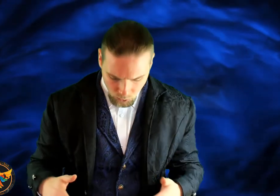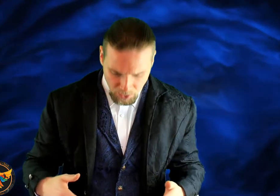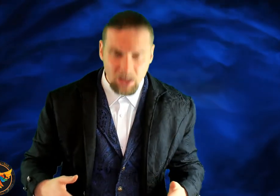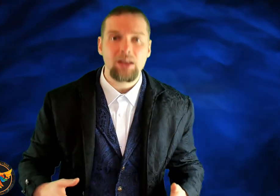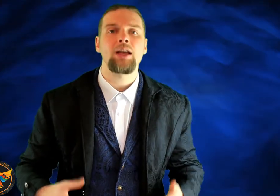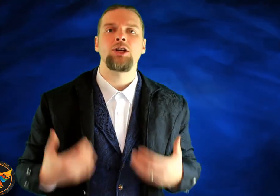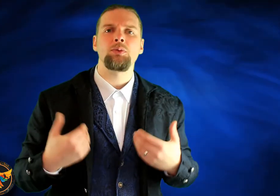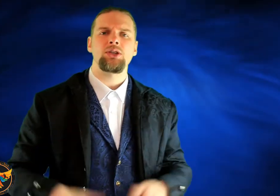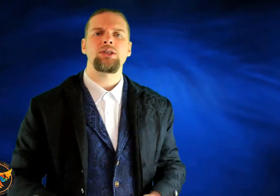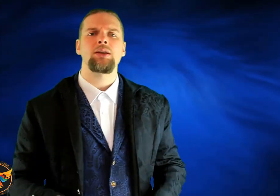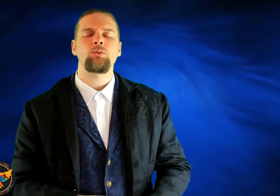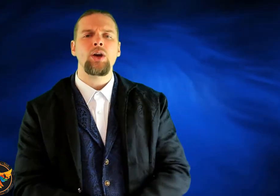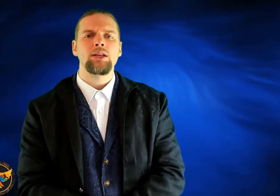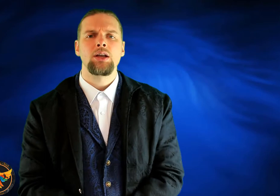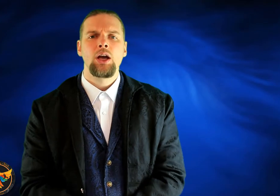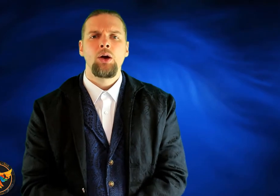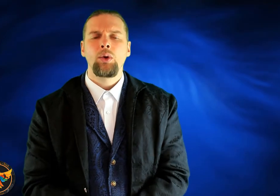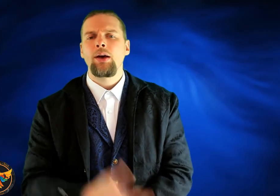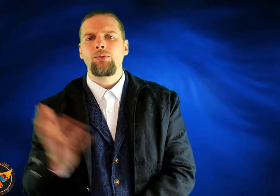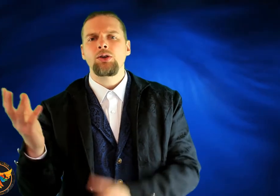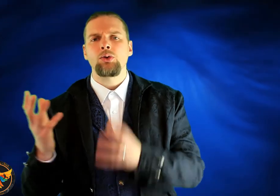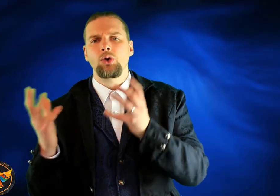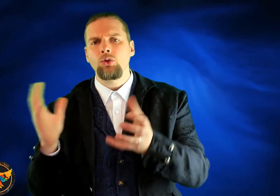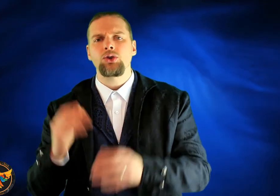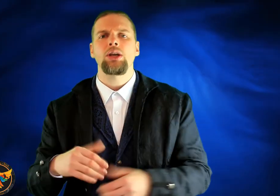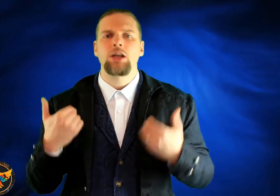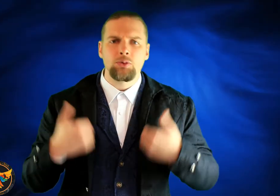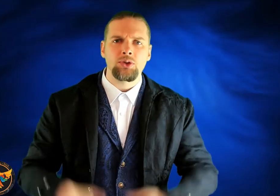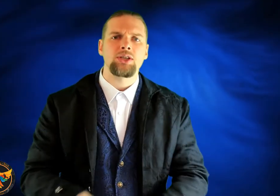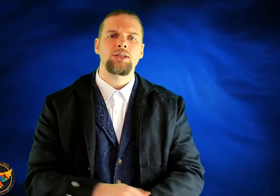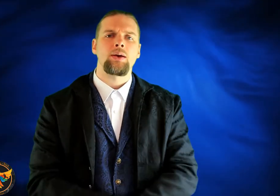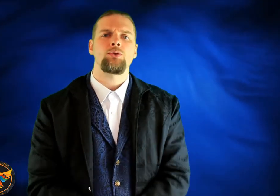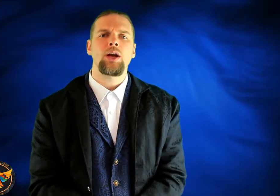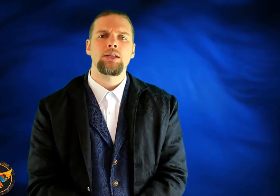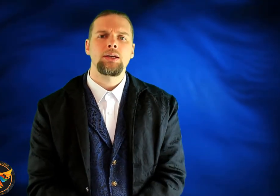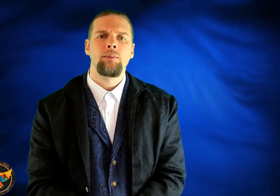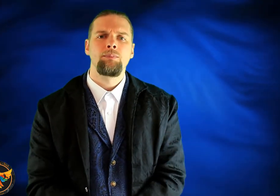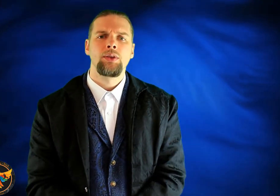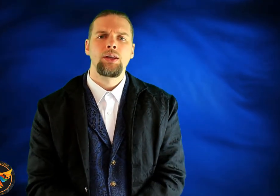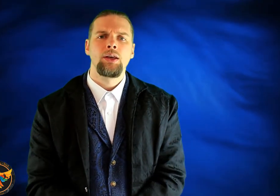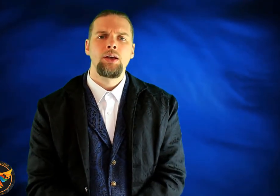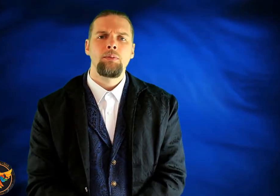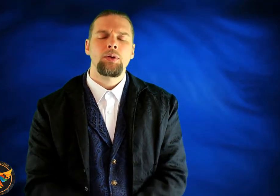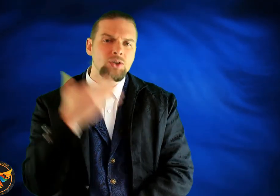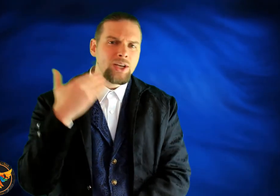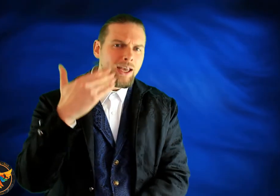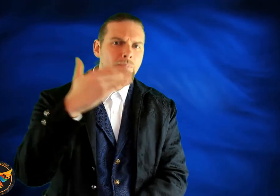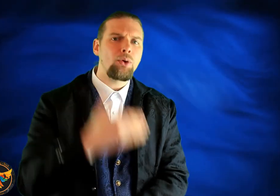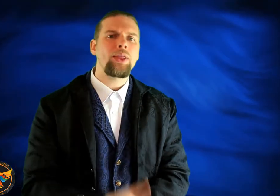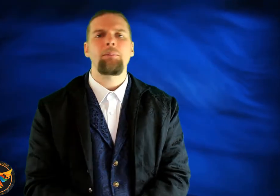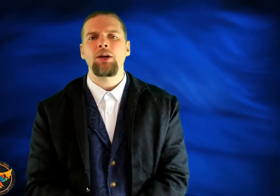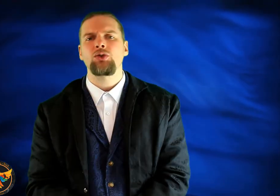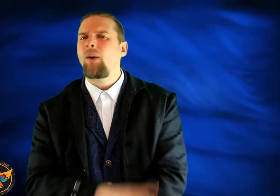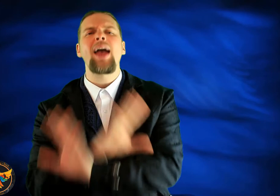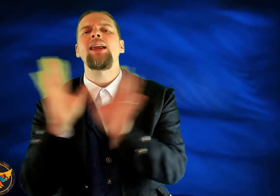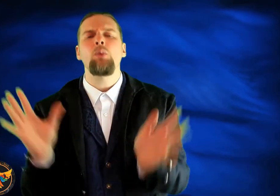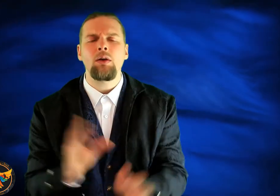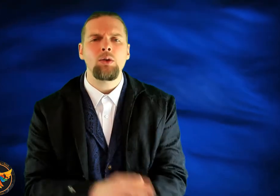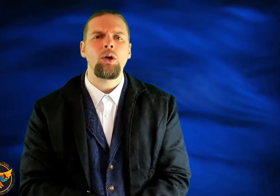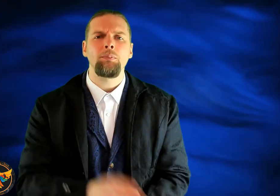speaking engagements, this is how I'm dressed. Whenever I do coaching engagements, this is how I'm dressed. Because then I can put that picture out anywhere in the world